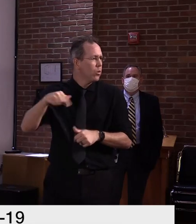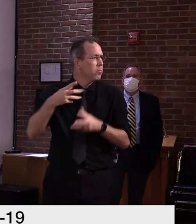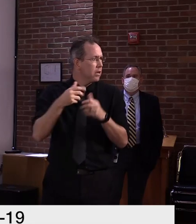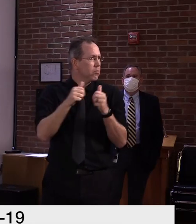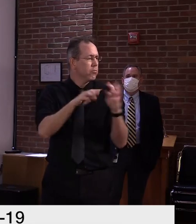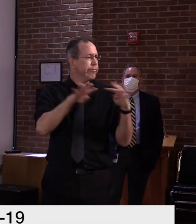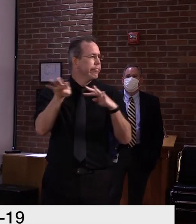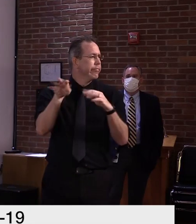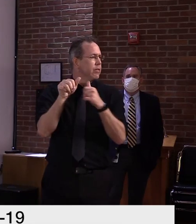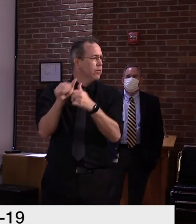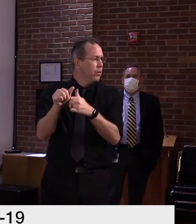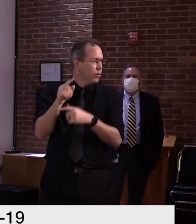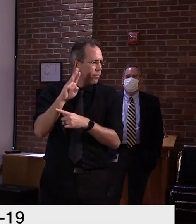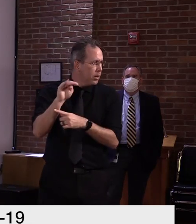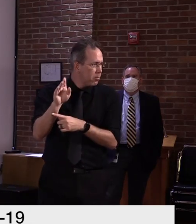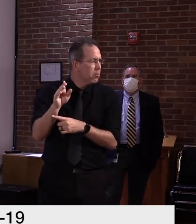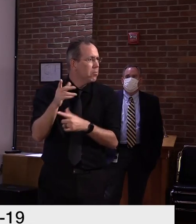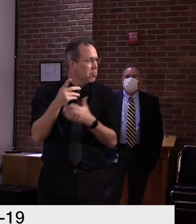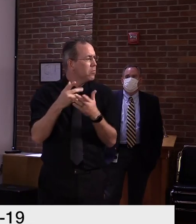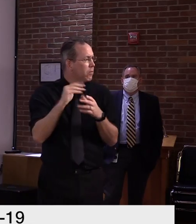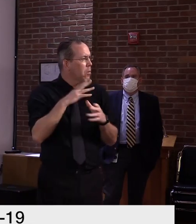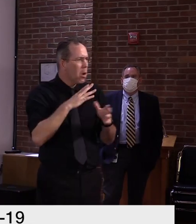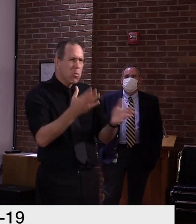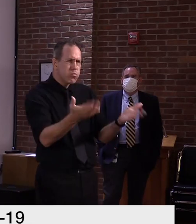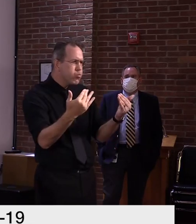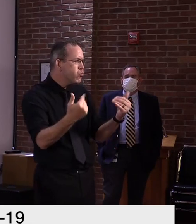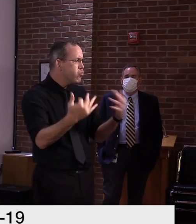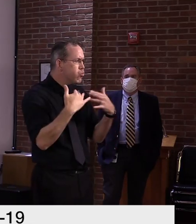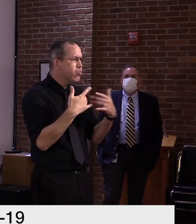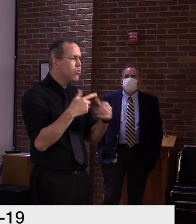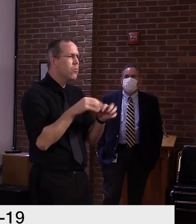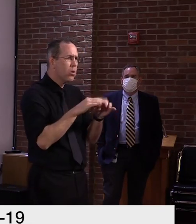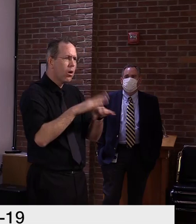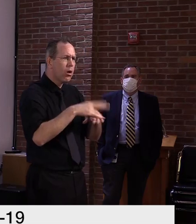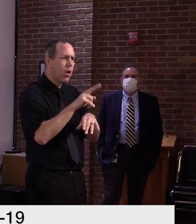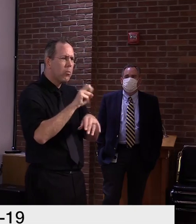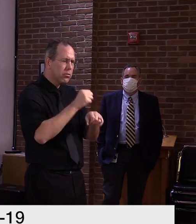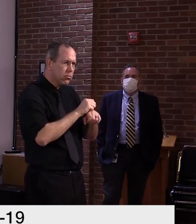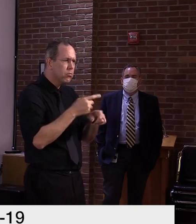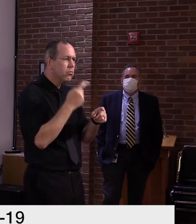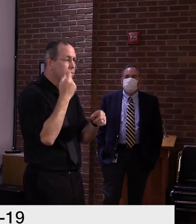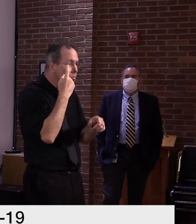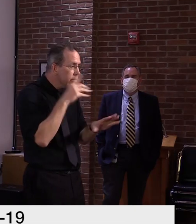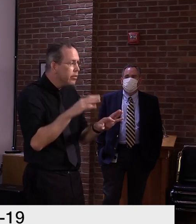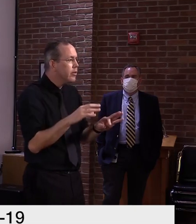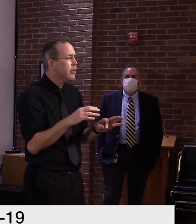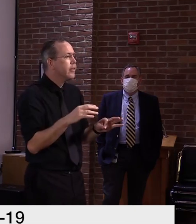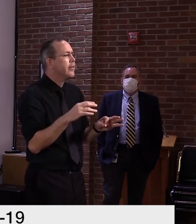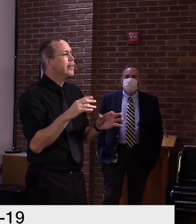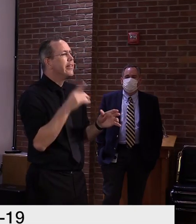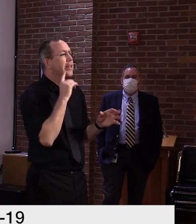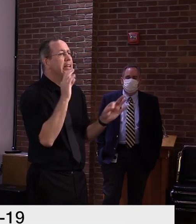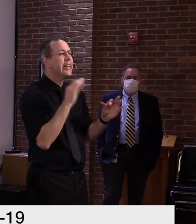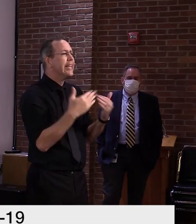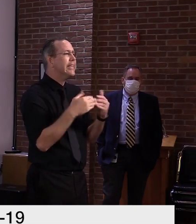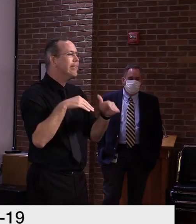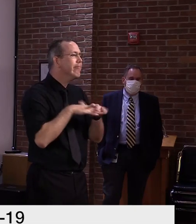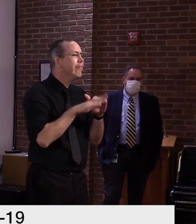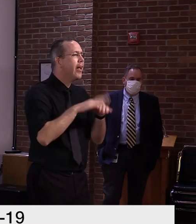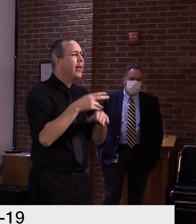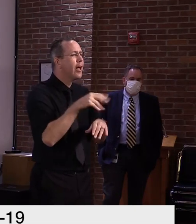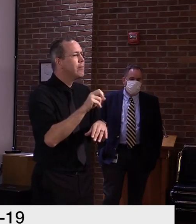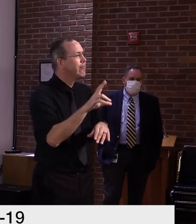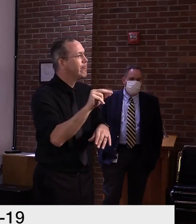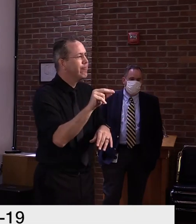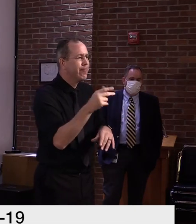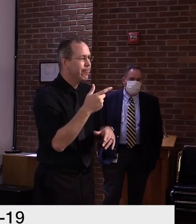plans to reopen. Um, and have the same concerns you just voiced about, you know, students on campus and what's going